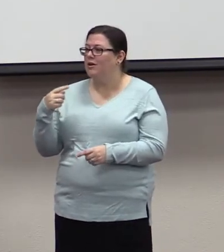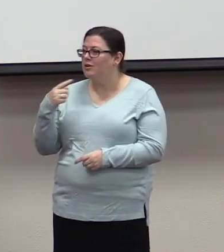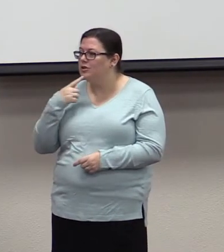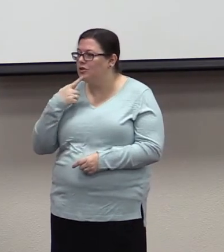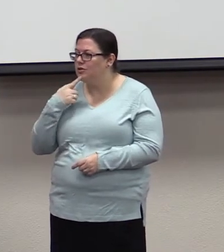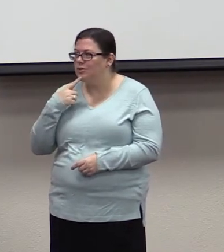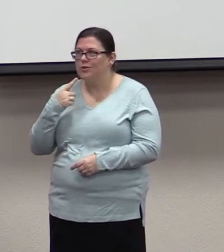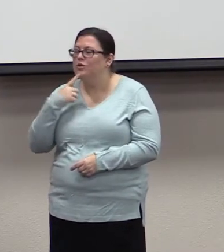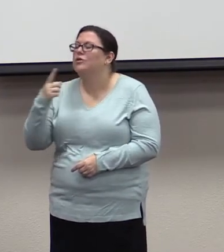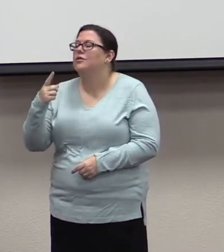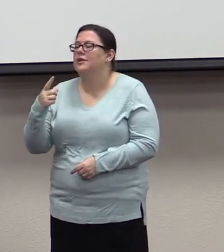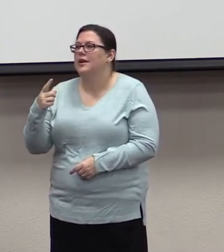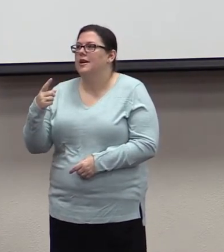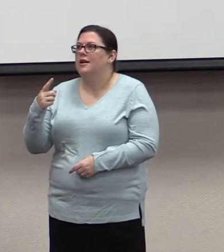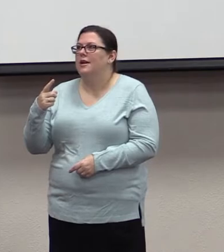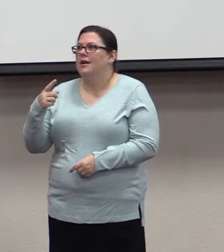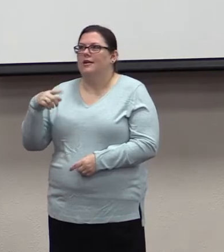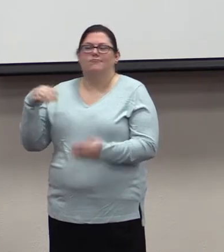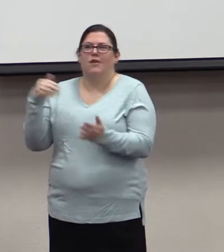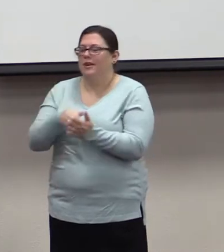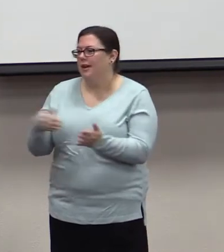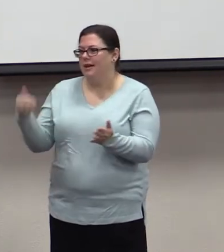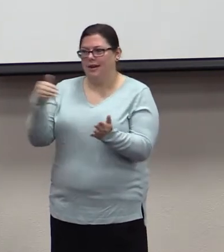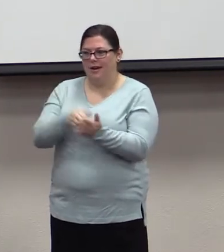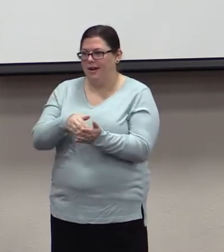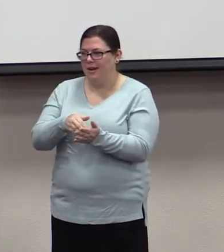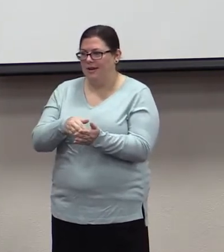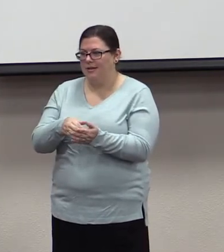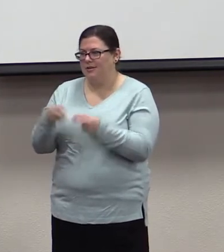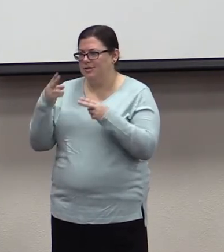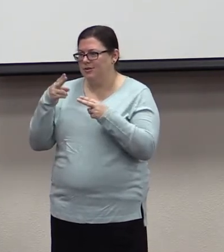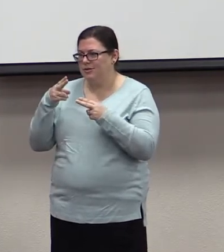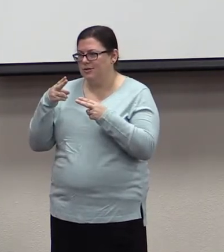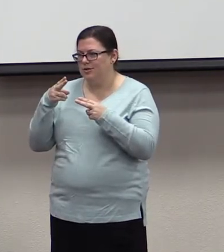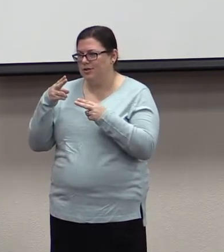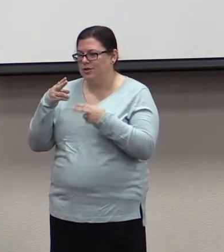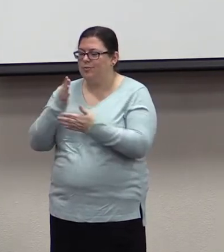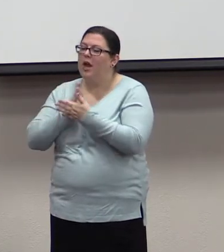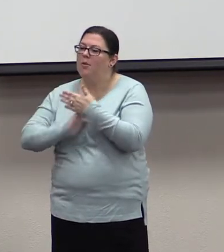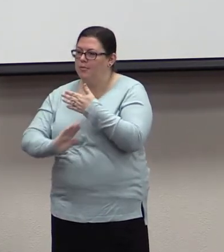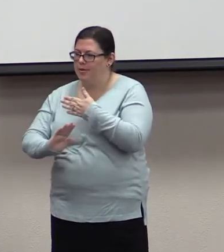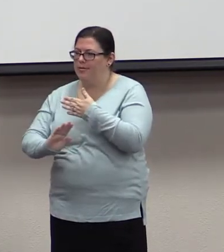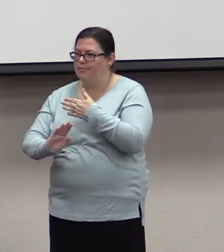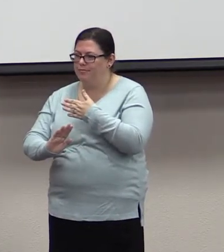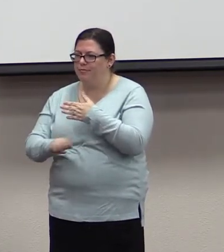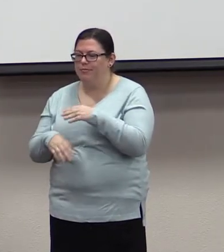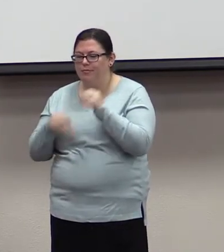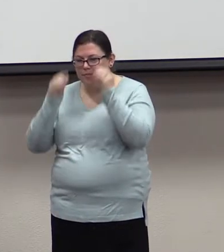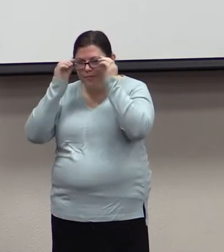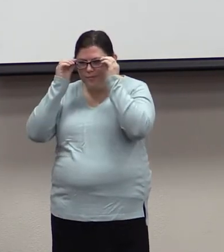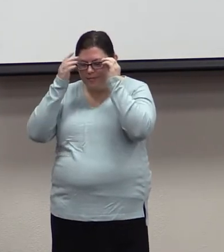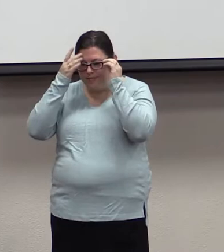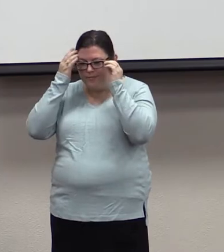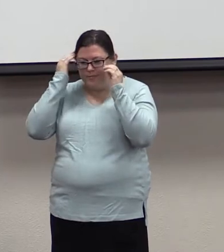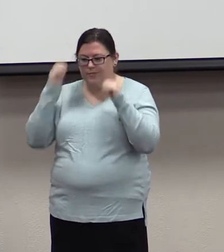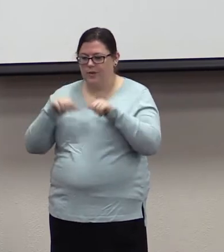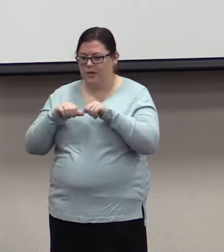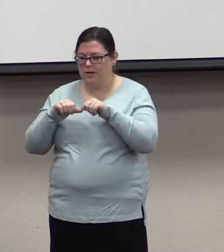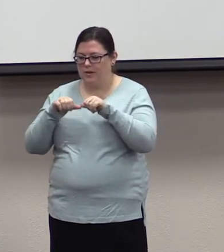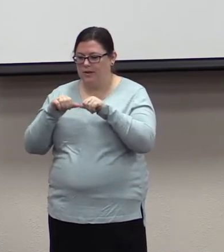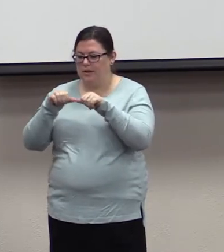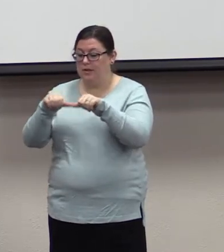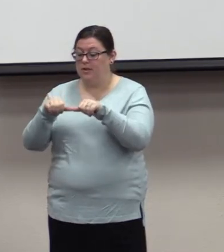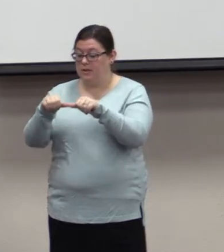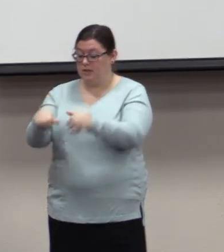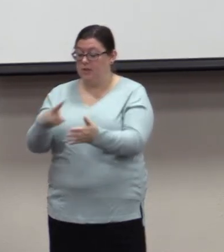So what does this passage say about obedience of bondservants? Let's continue reading, starting back up in verse 5 of Ephesians